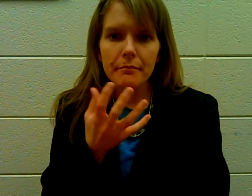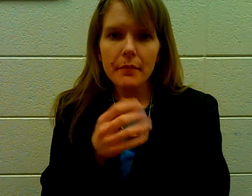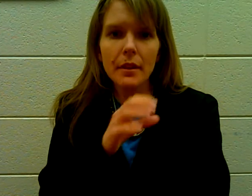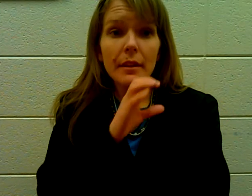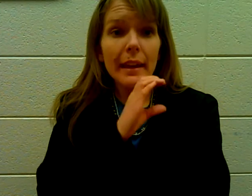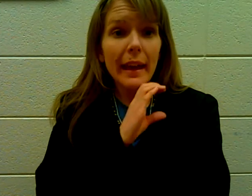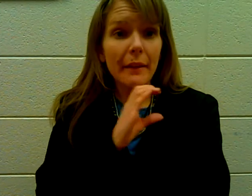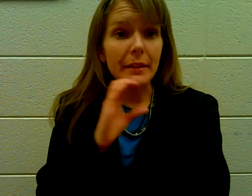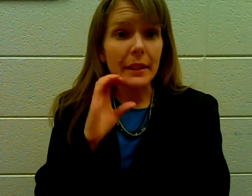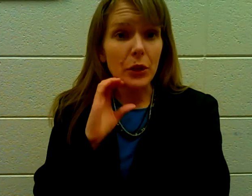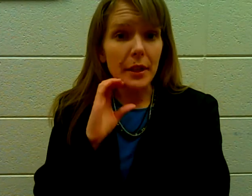Cafeteria.